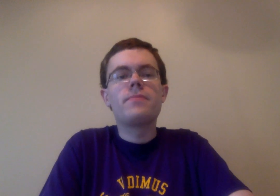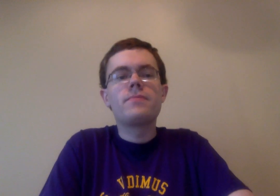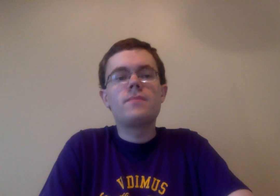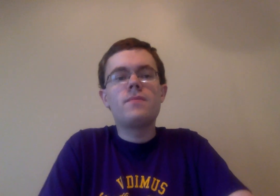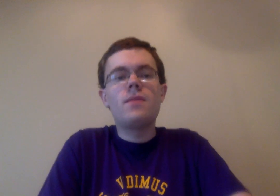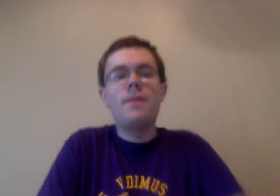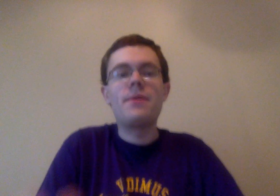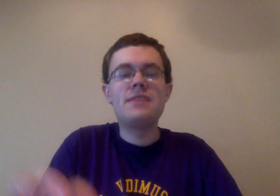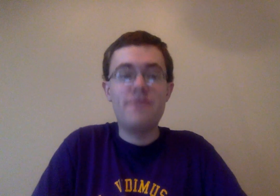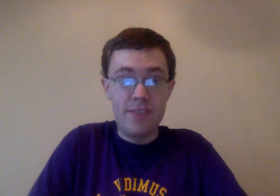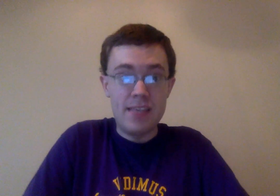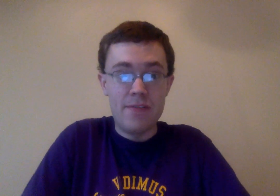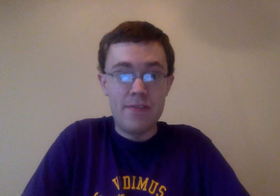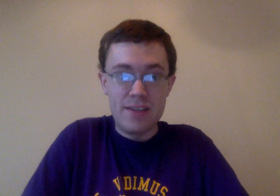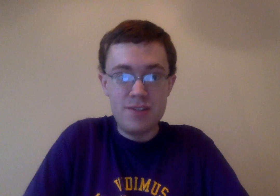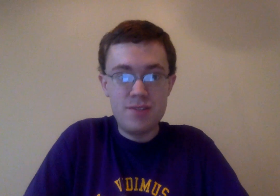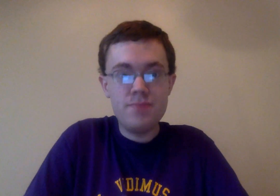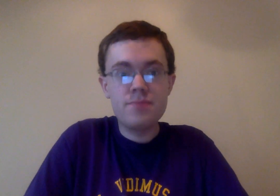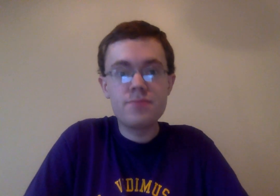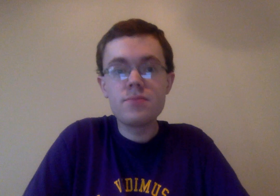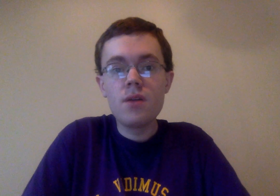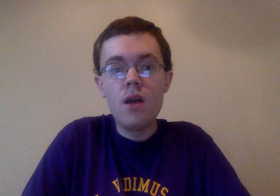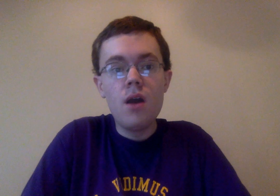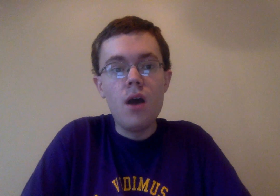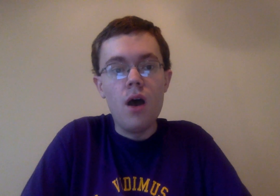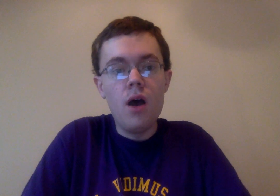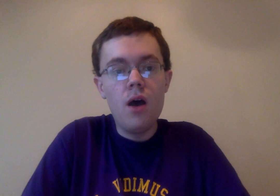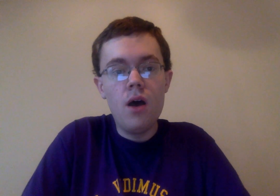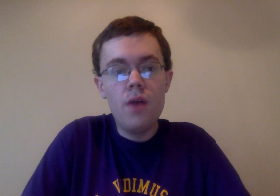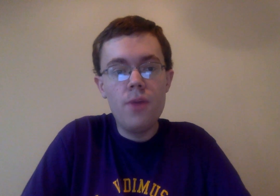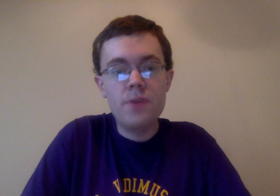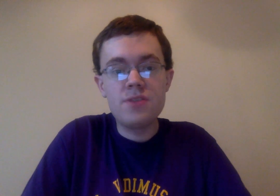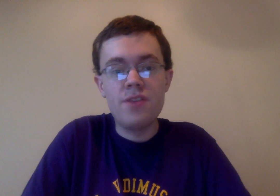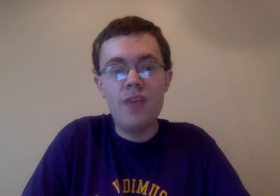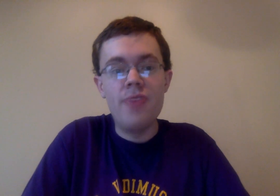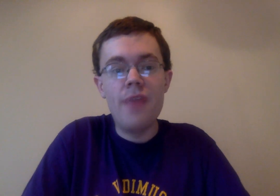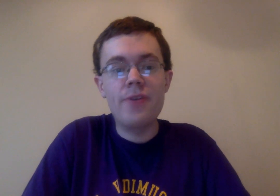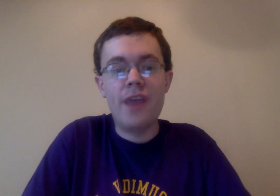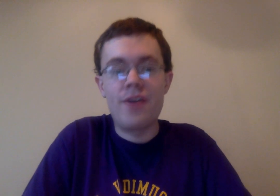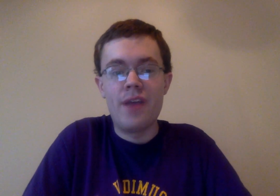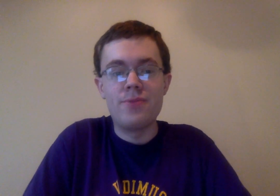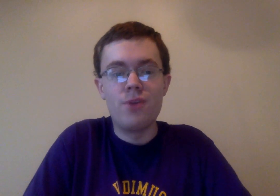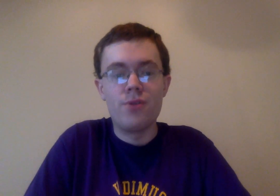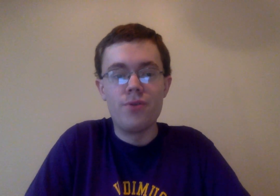but I'm gonna see if it does have his age. Uh, no, there's just another character named Tomaru,